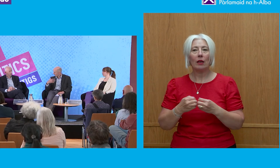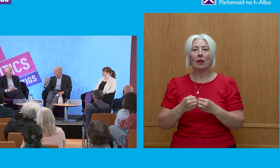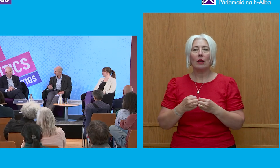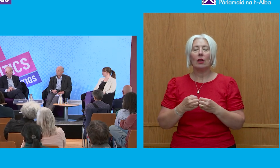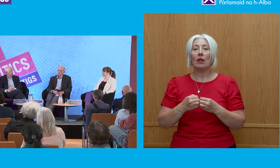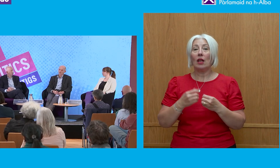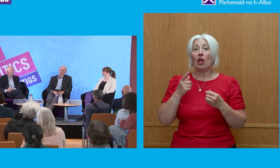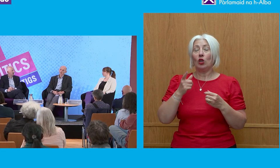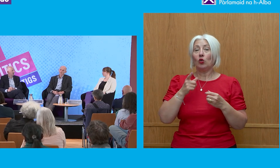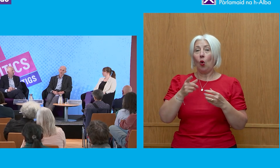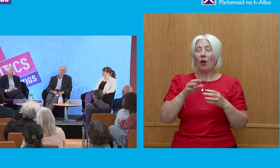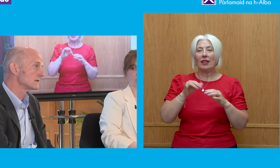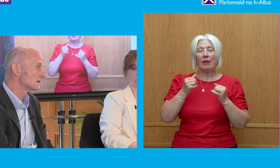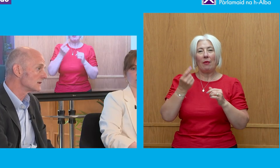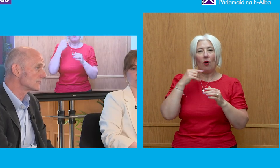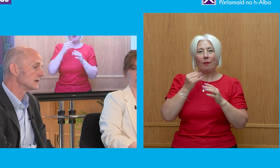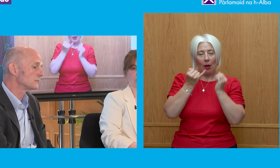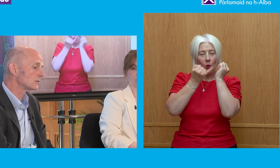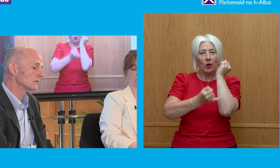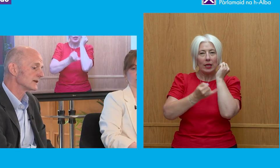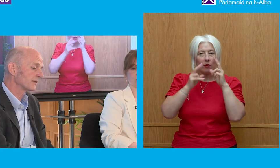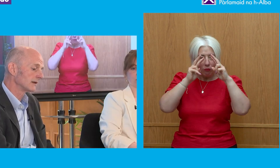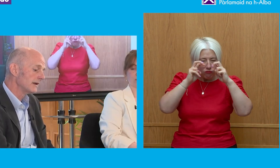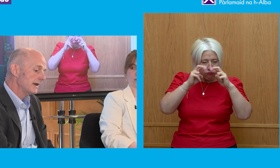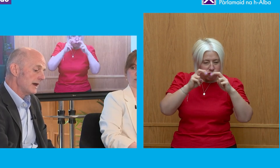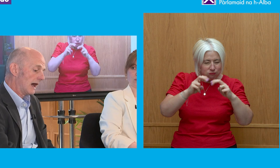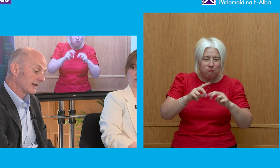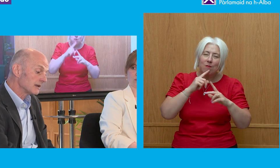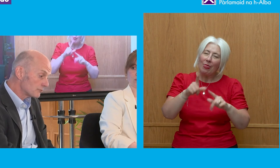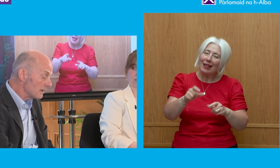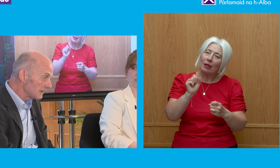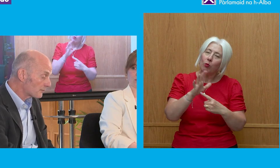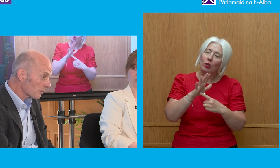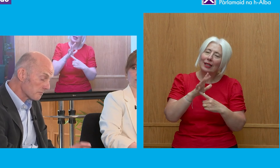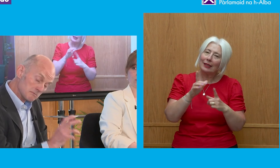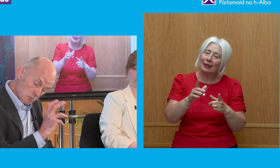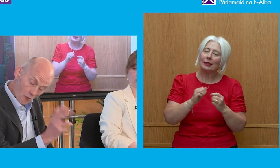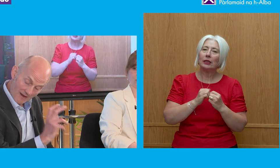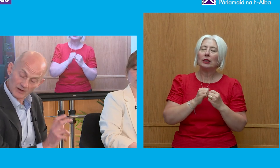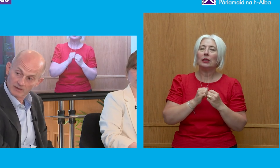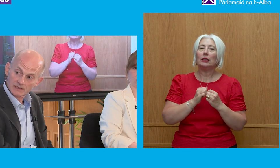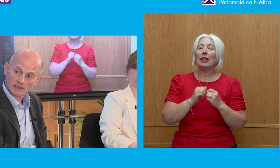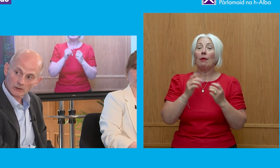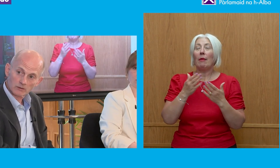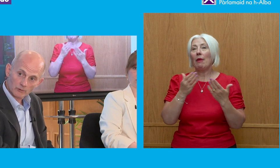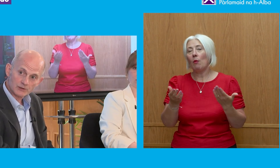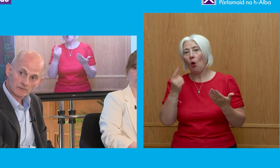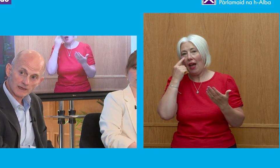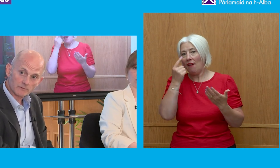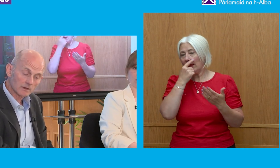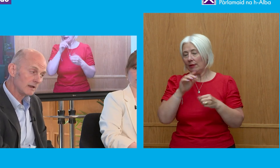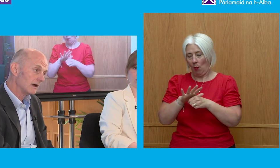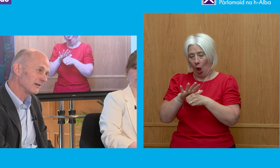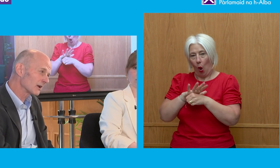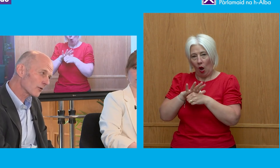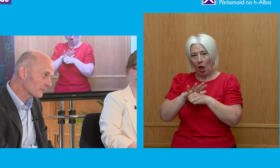weakening of that scrutiny role, I think, is really important. I think it is probably more evident at the local regional